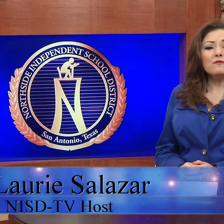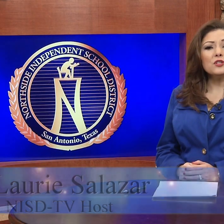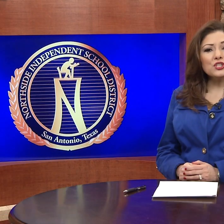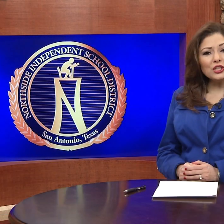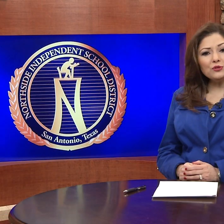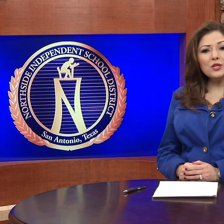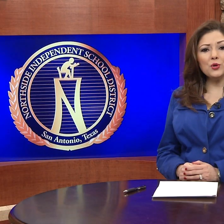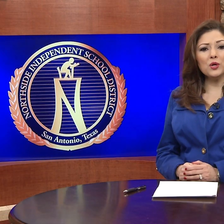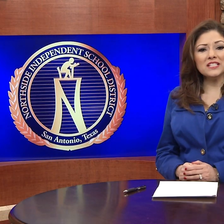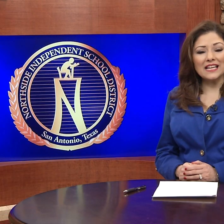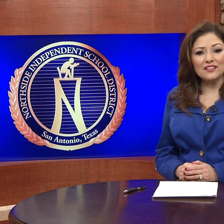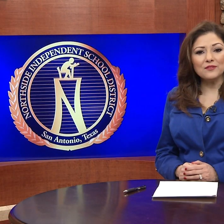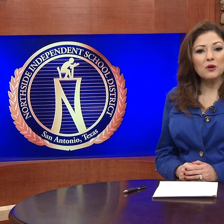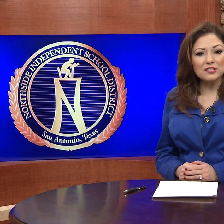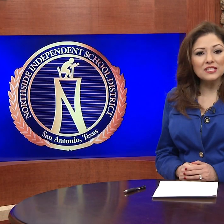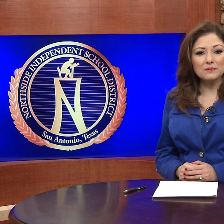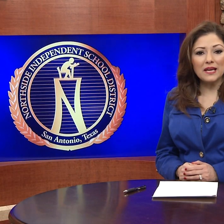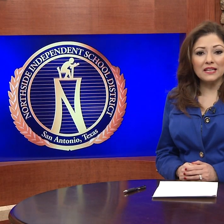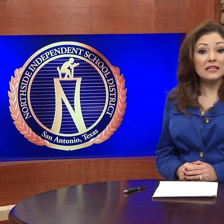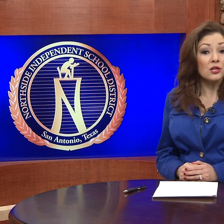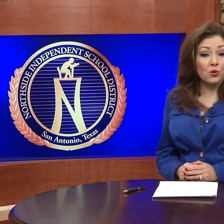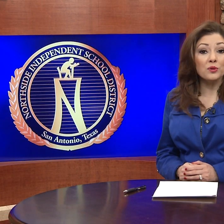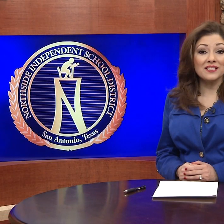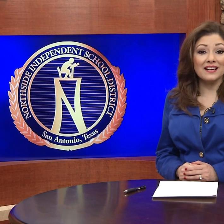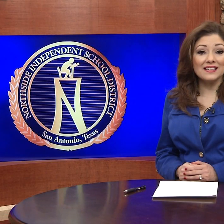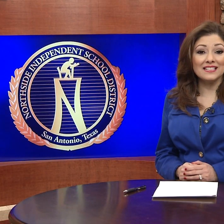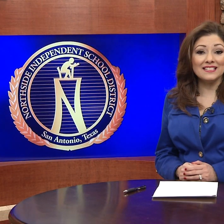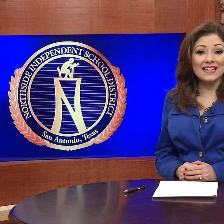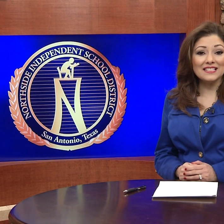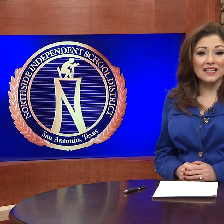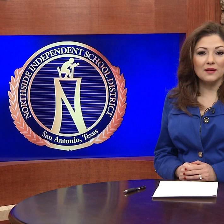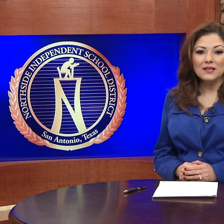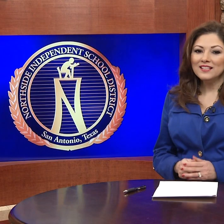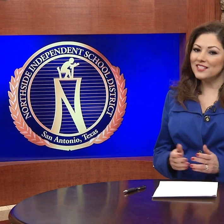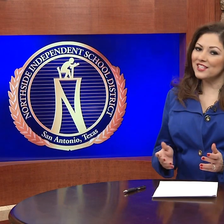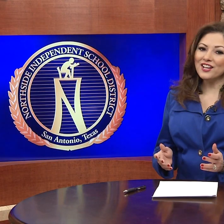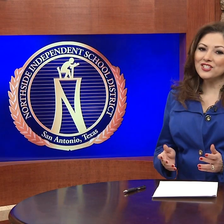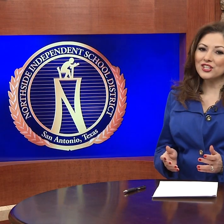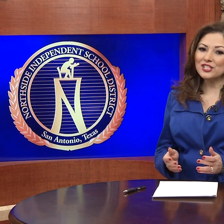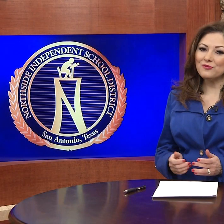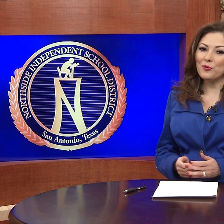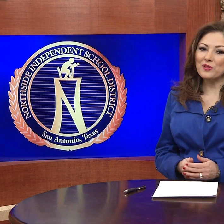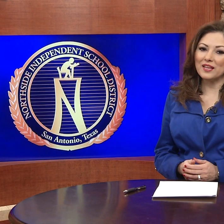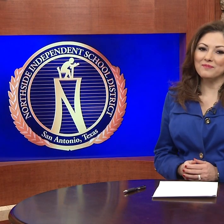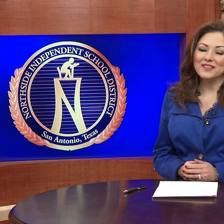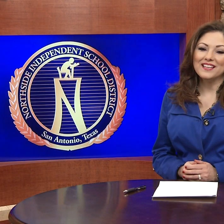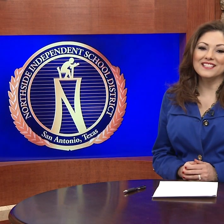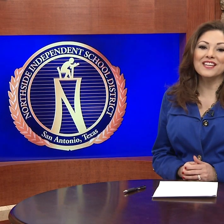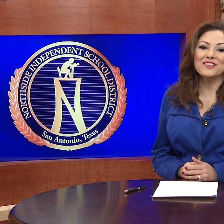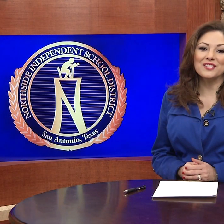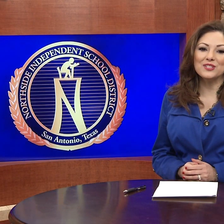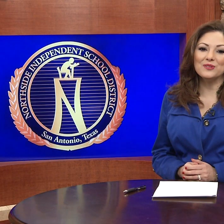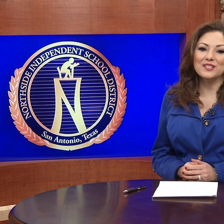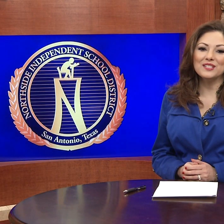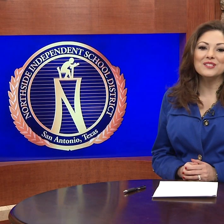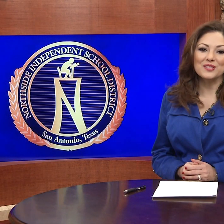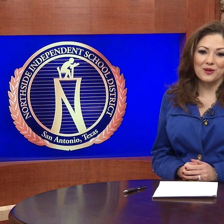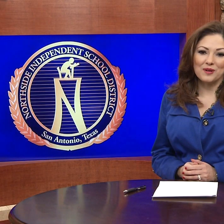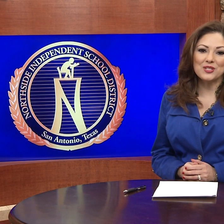for children who are deaf, participating in a Northside ISD dance camp designed just for them has given the students so much